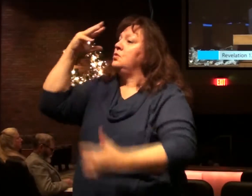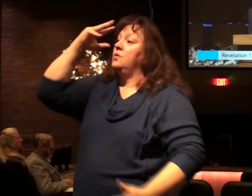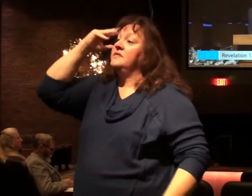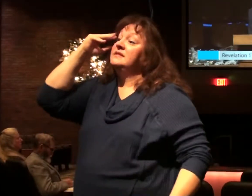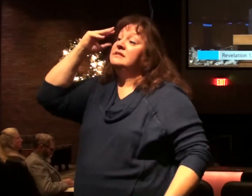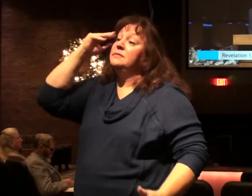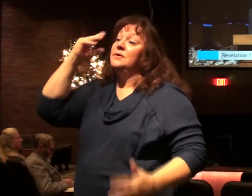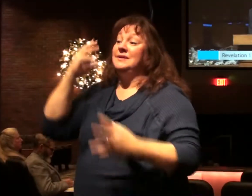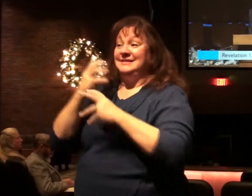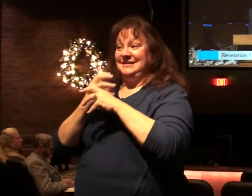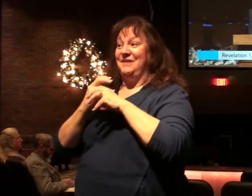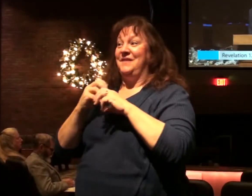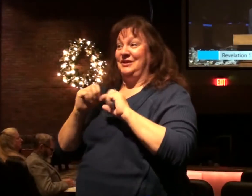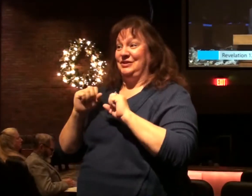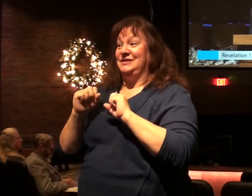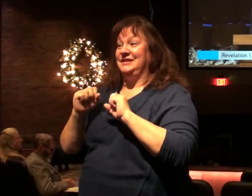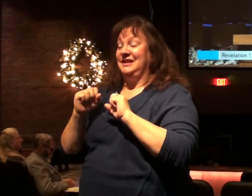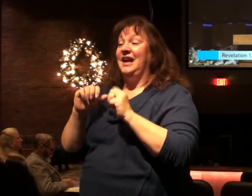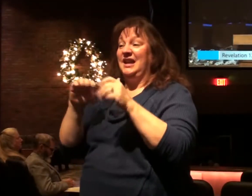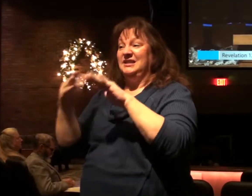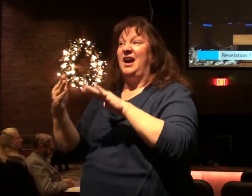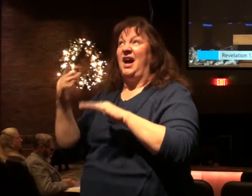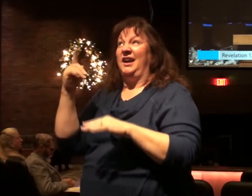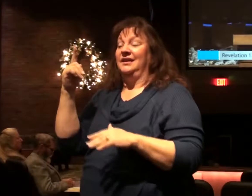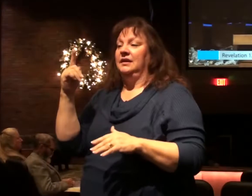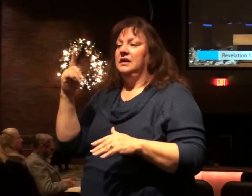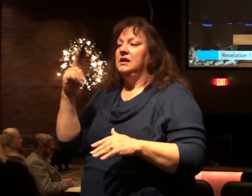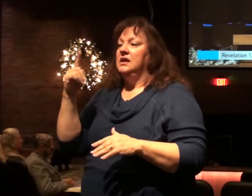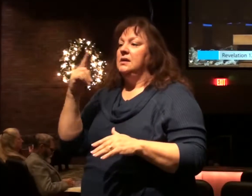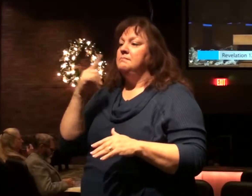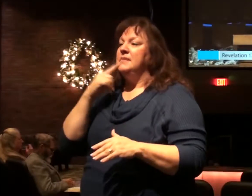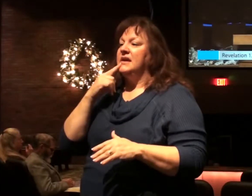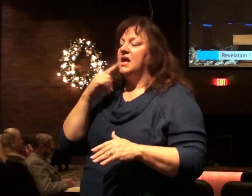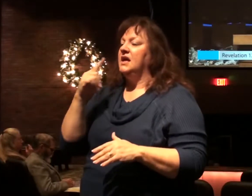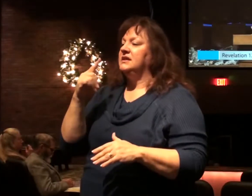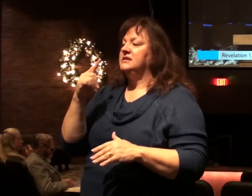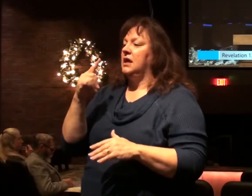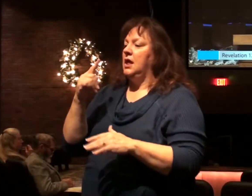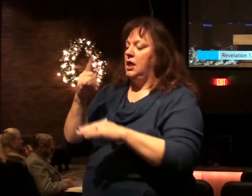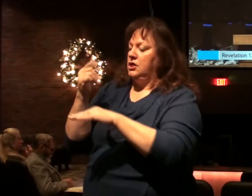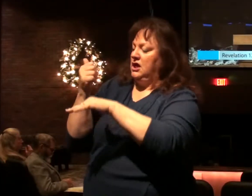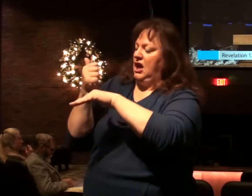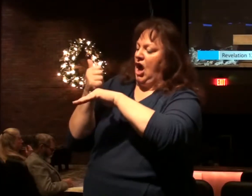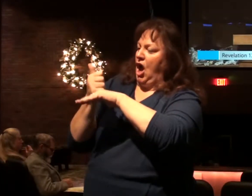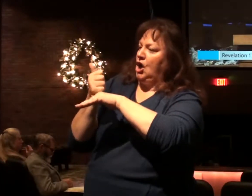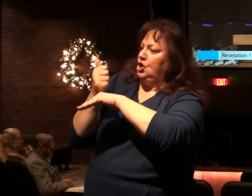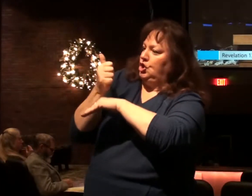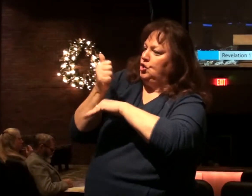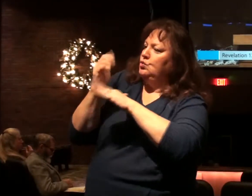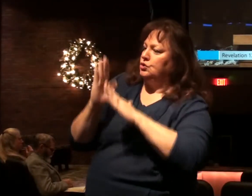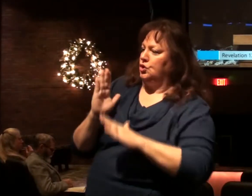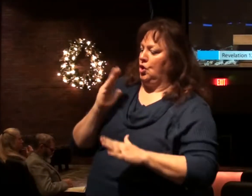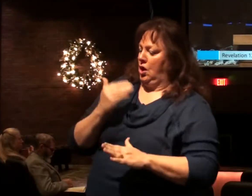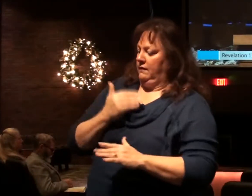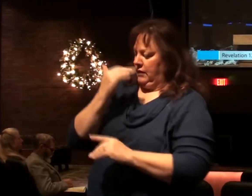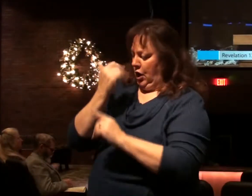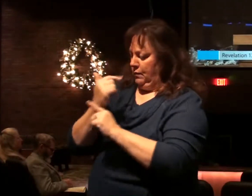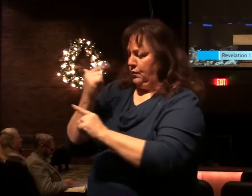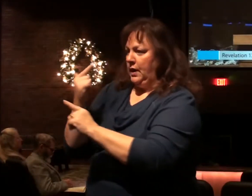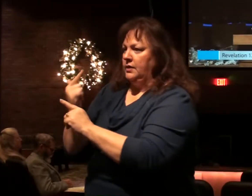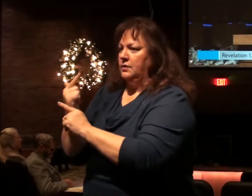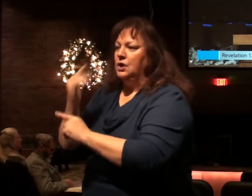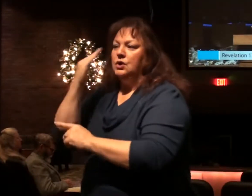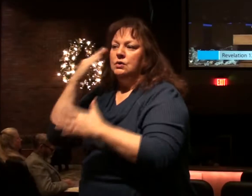redemption. Because it says, the accuser of our brethren. And you know,